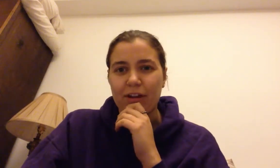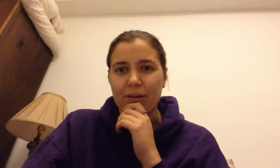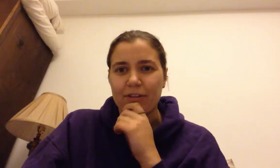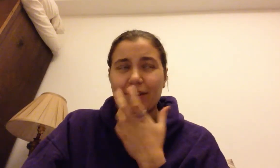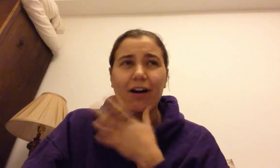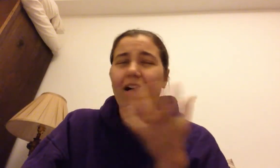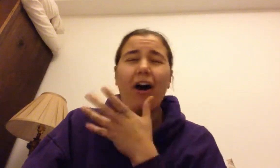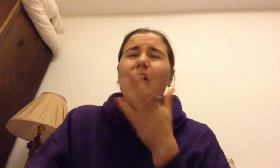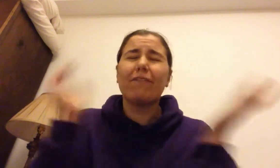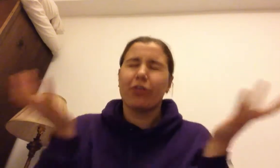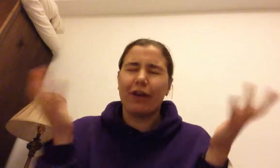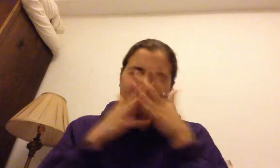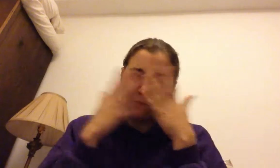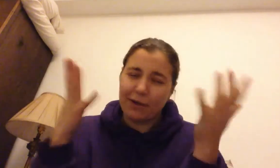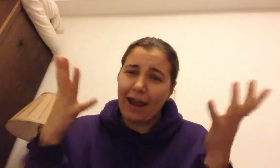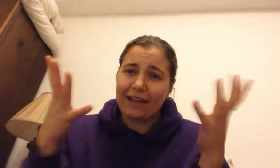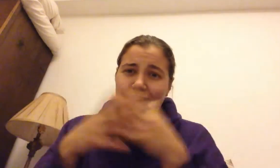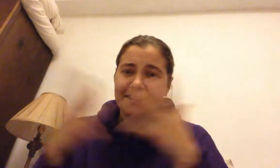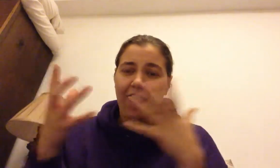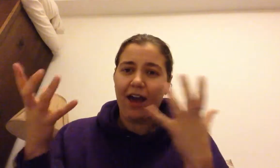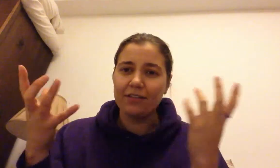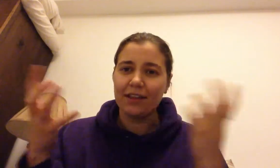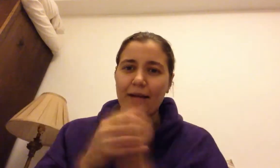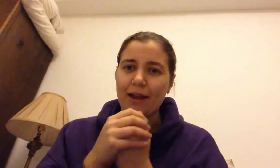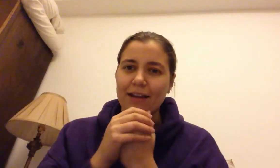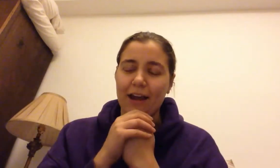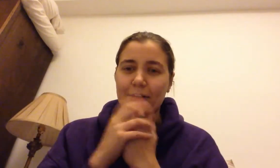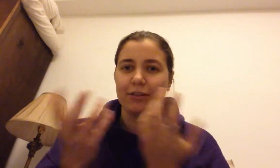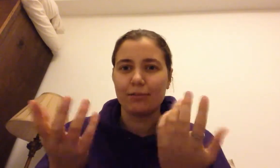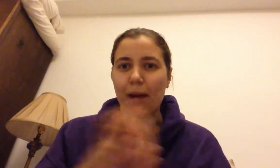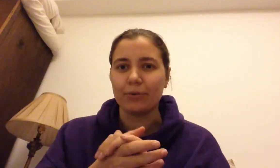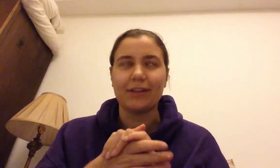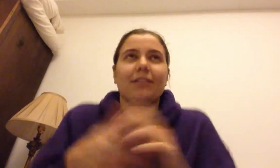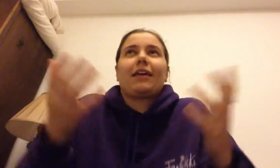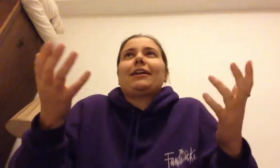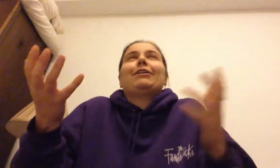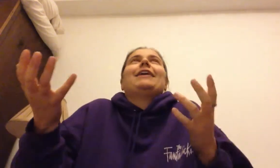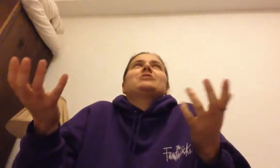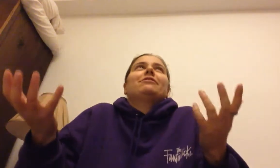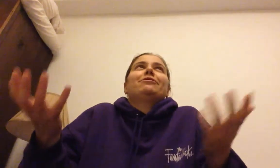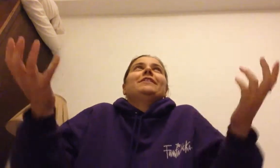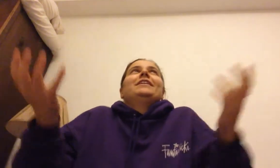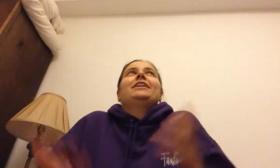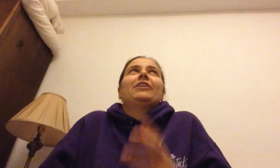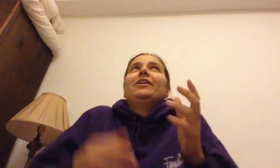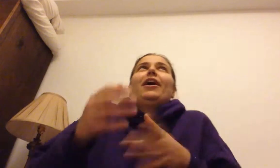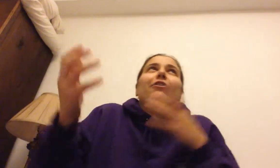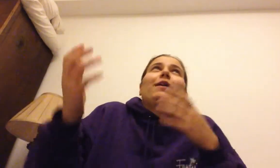East. Now, all of the three of them would be great. I, like, I, I, I don't know. This is probably, this is like, you know, tension of, you know, oh, do I want this